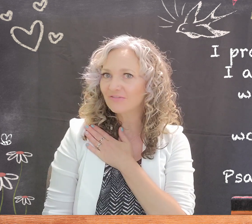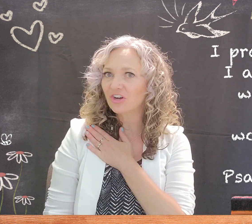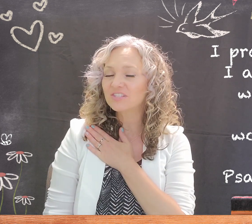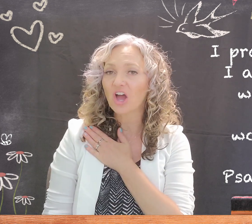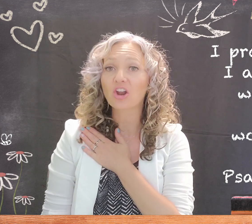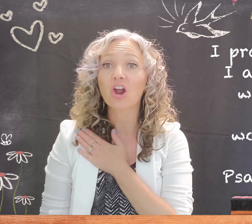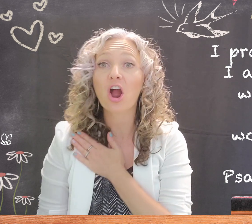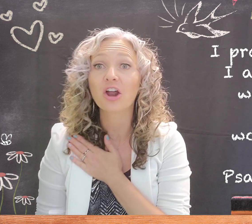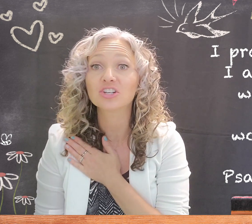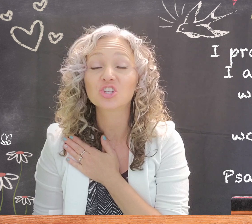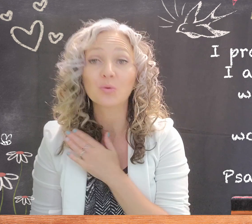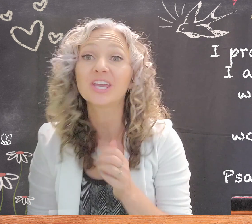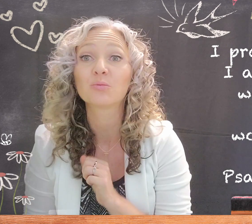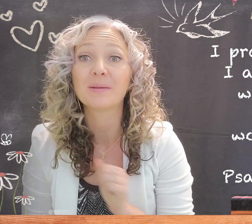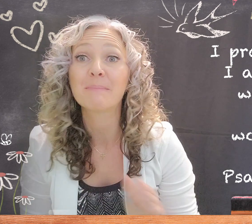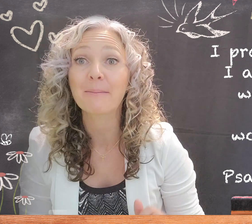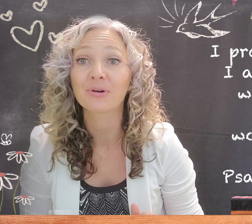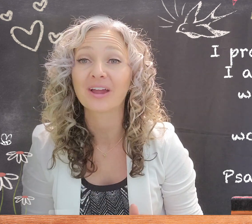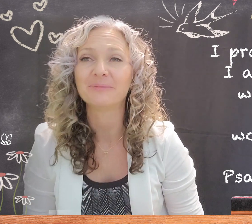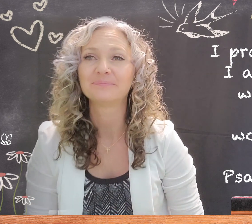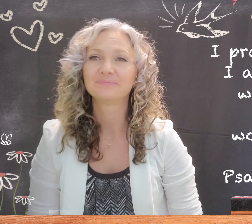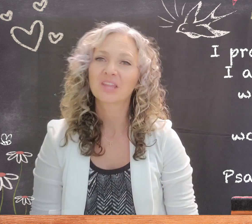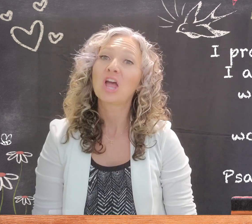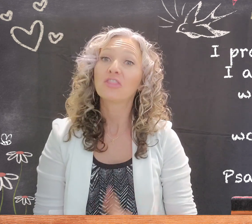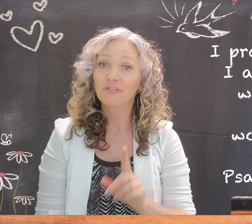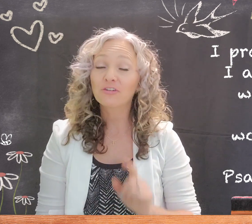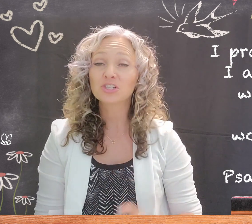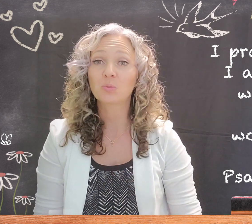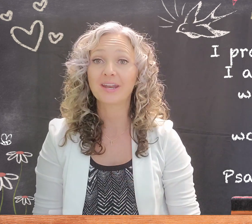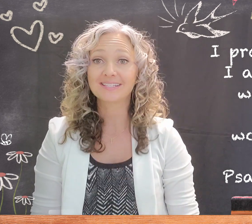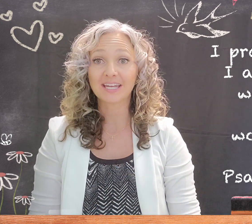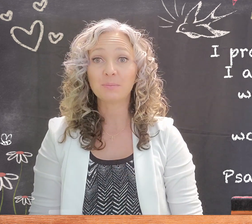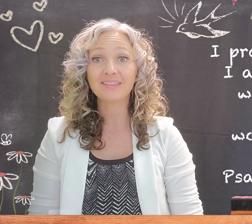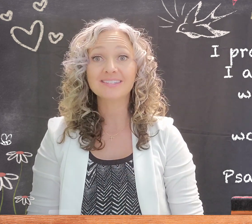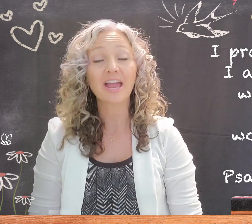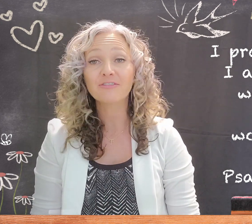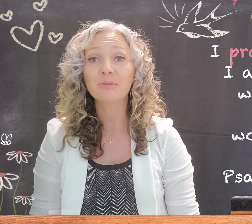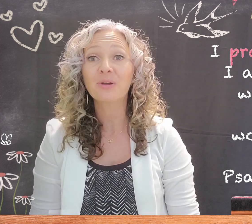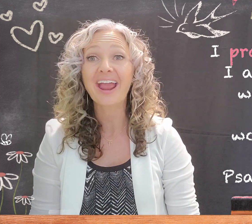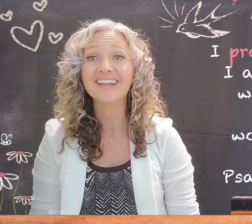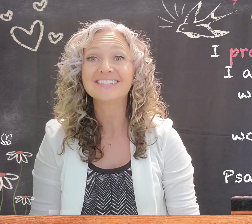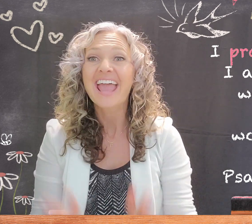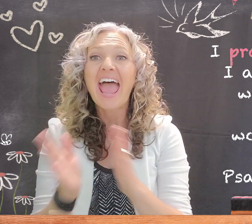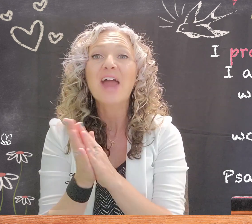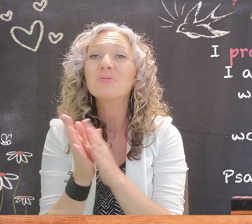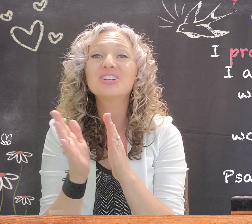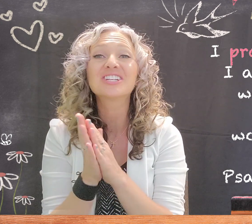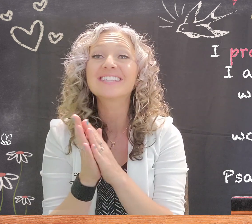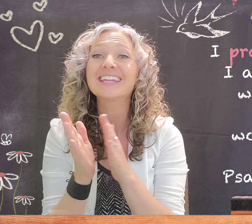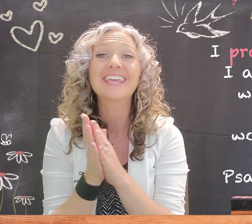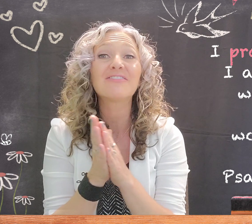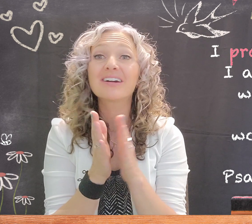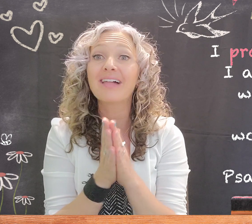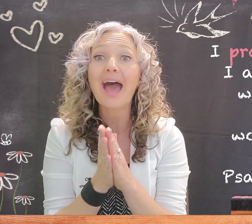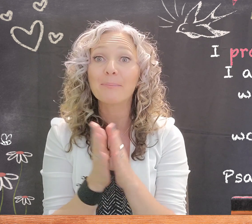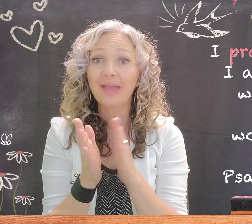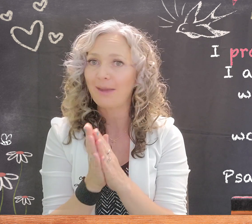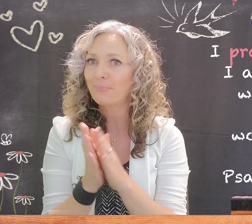verse on our hearts so we can remember it. The first one is going to be the sign for praise, and we're just going to give a clap and